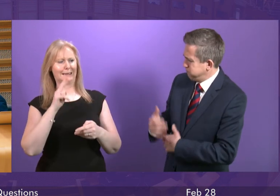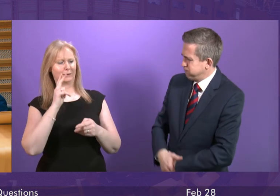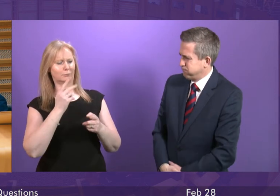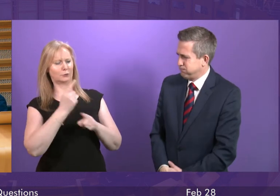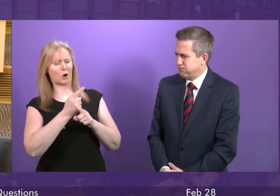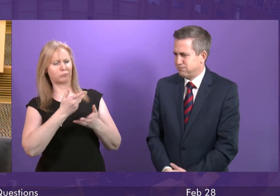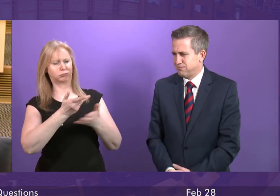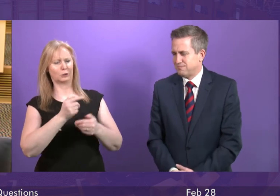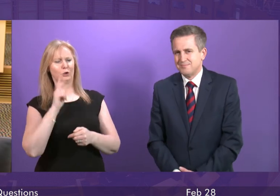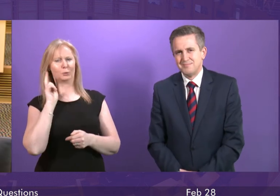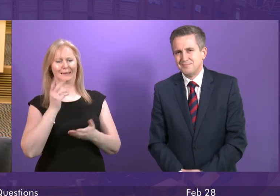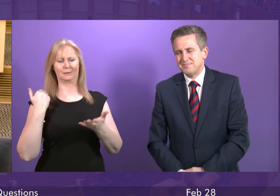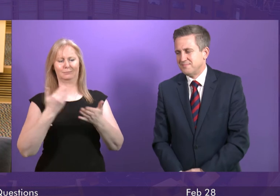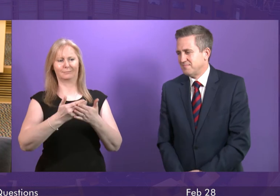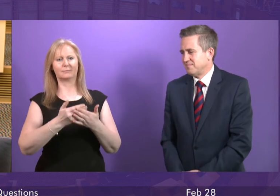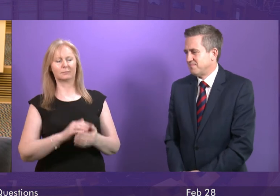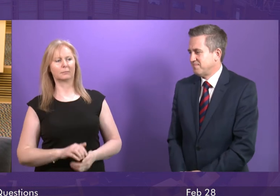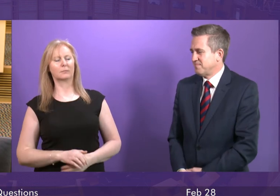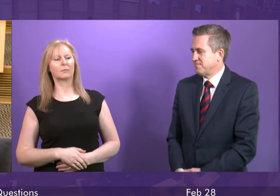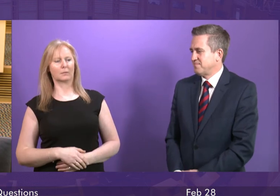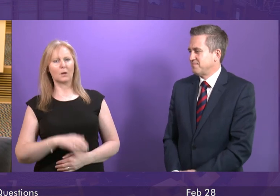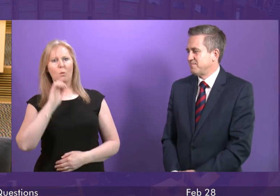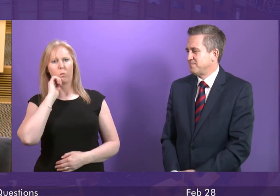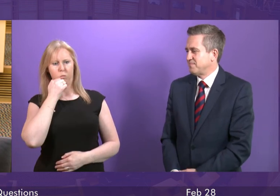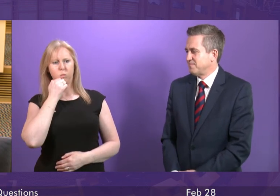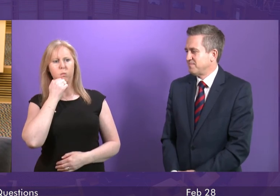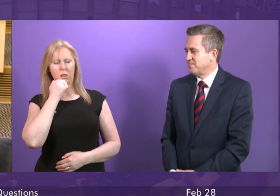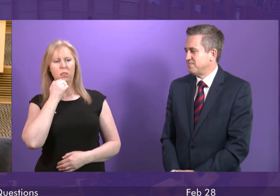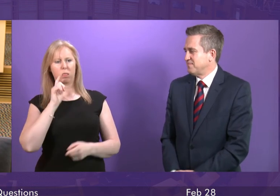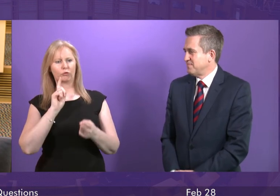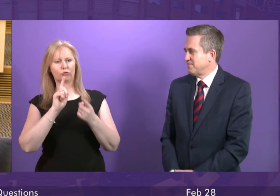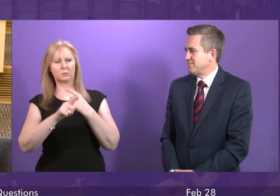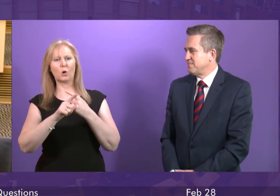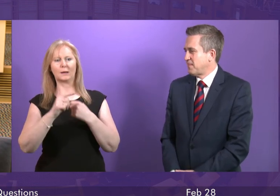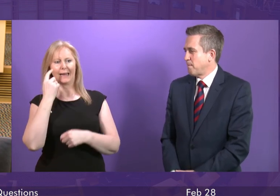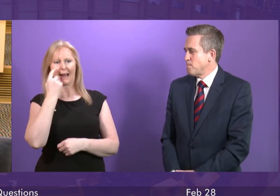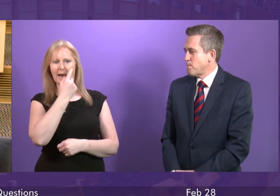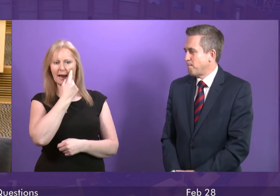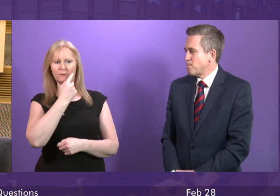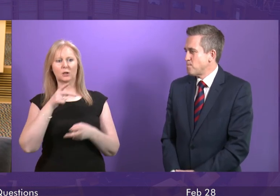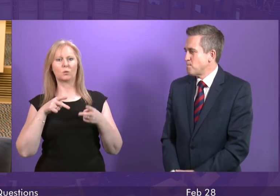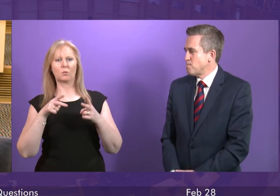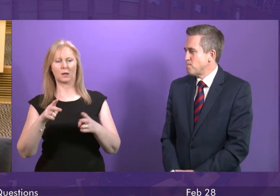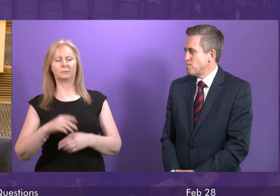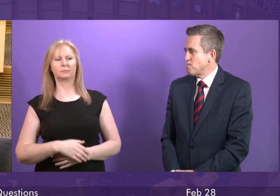But on this, we will always act in an evidence-based way. And in terms of the